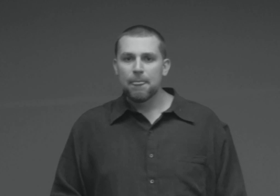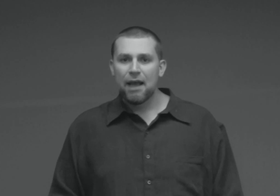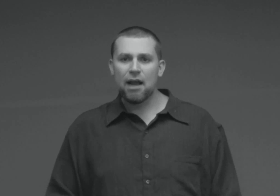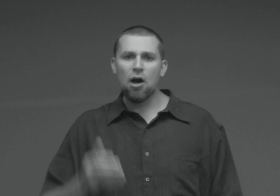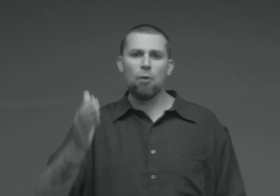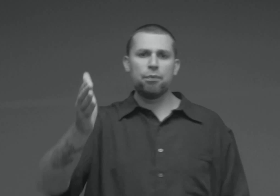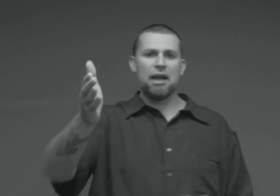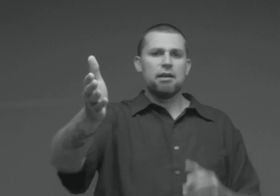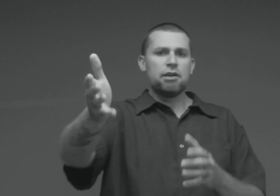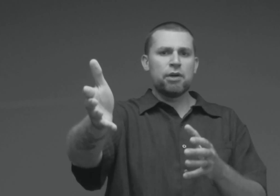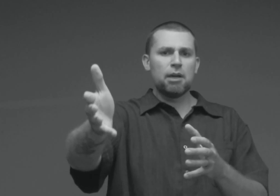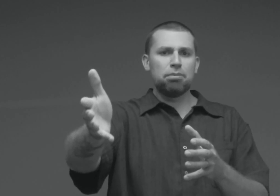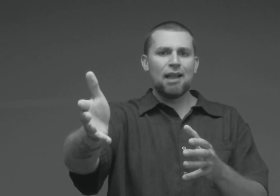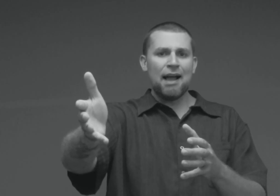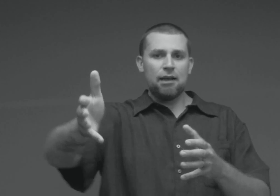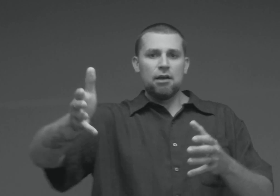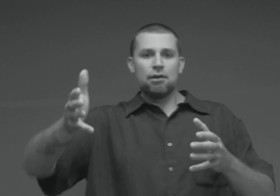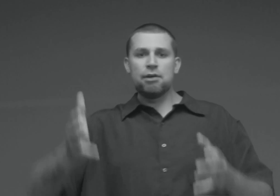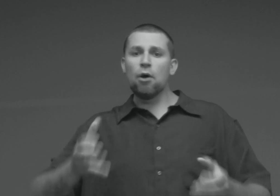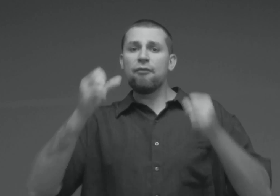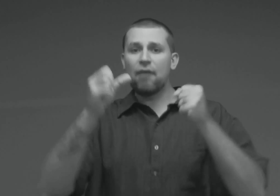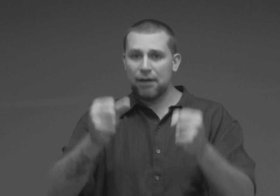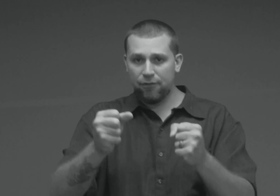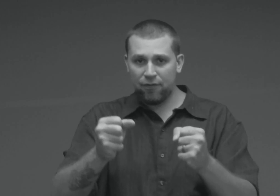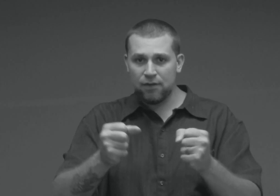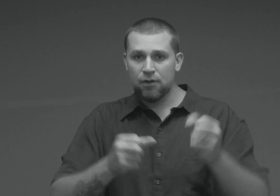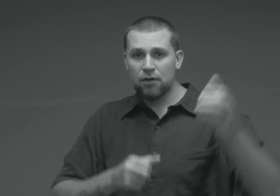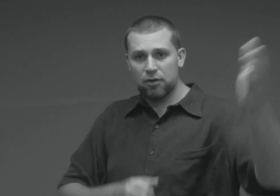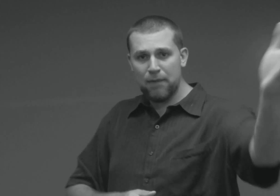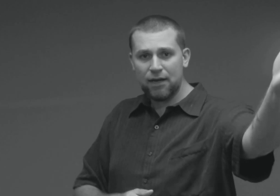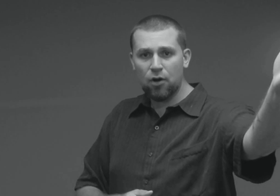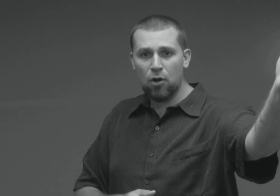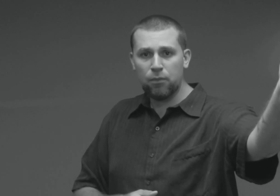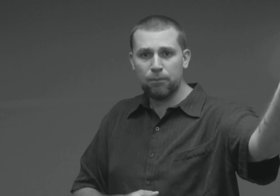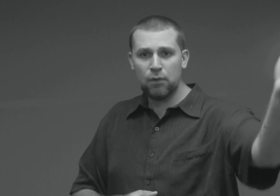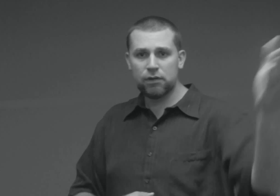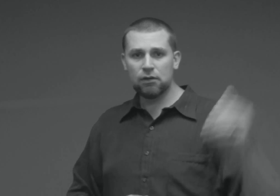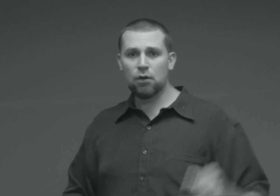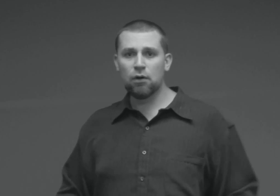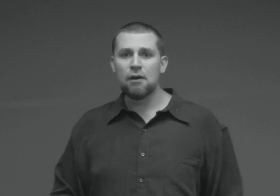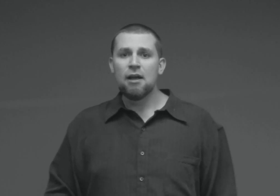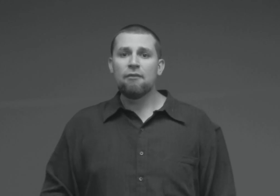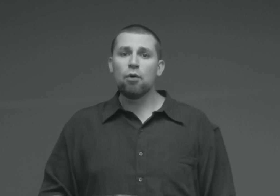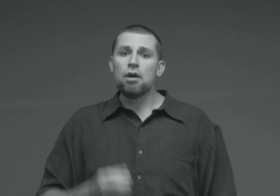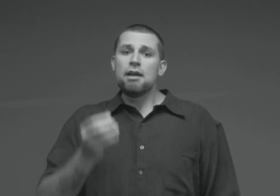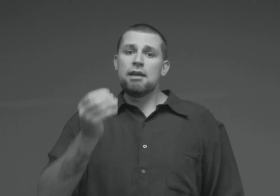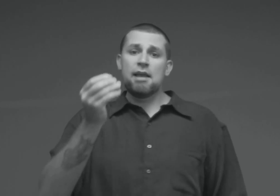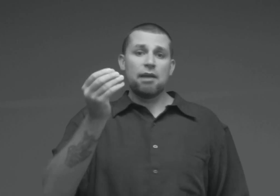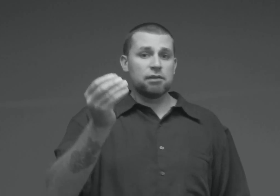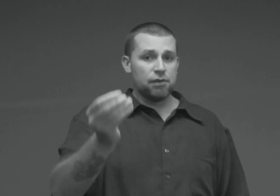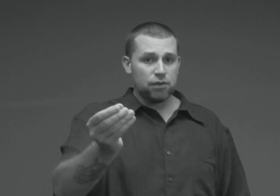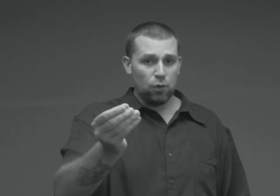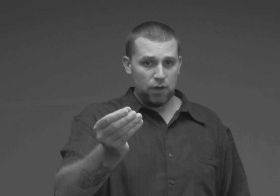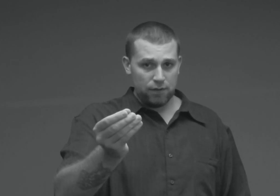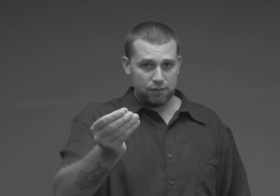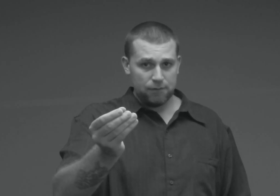And I hope that you can apply it to your fight of faith to make it home to be with the Lord. For he has thus told us,